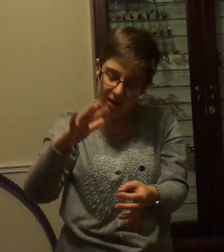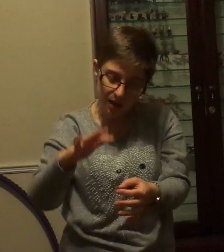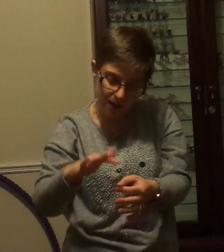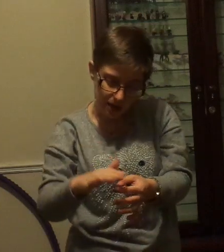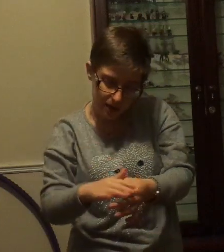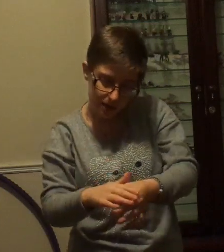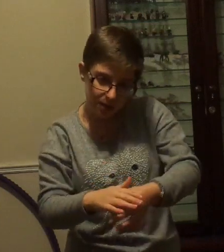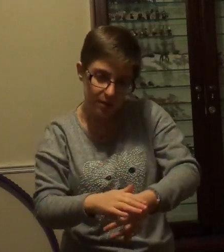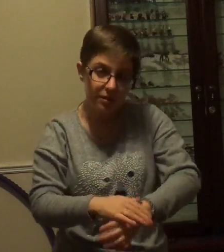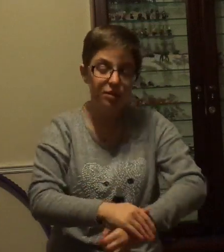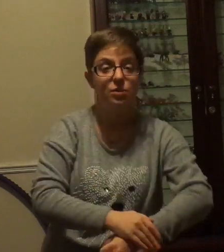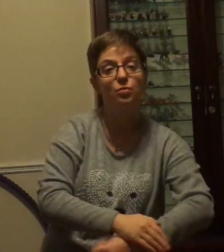in the spring,